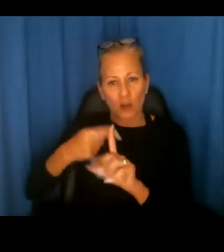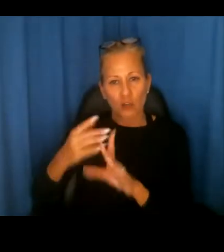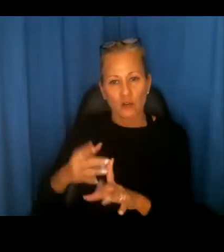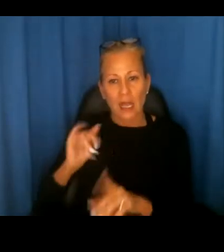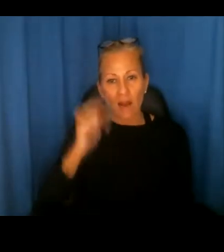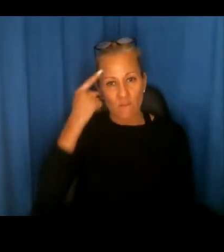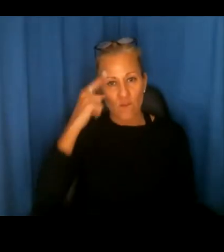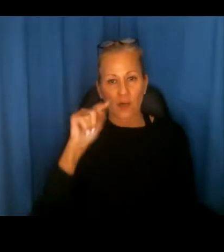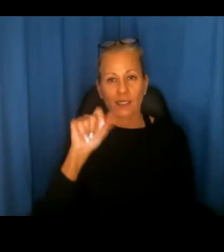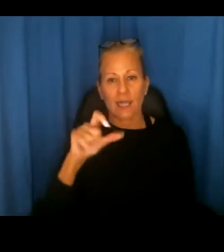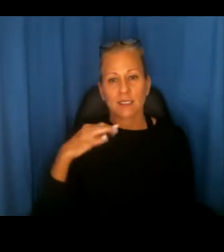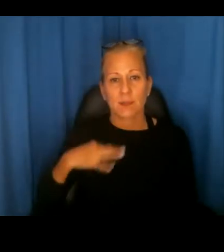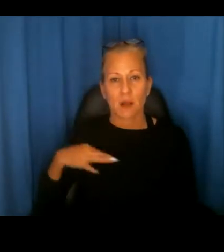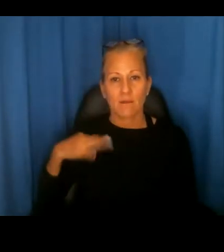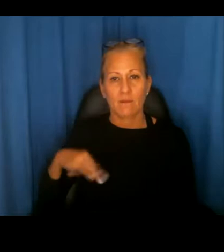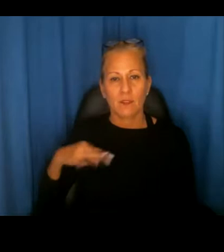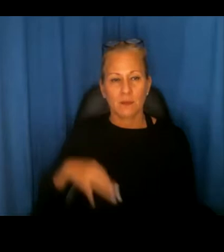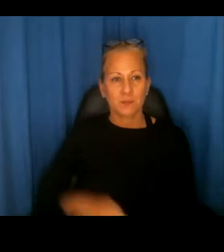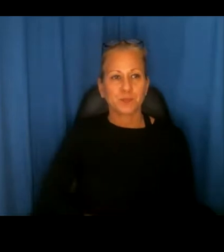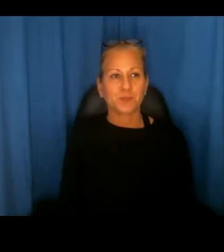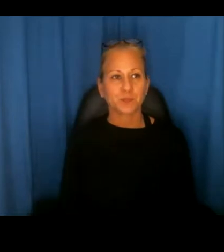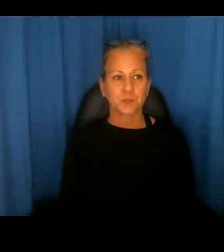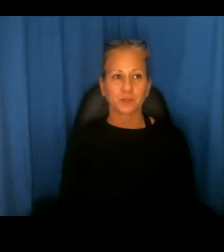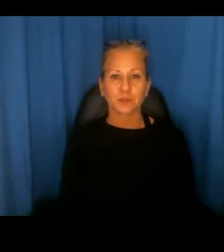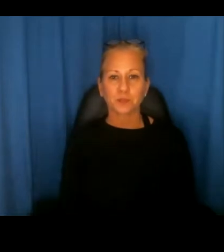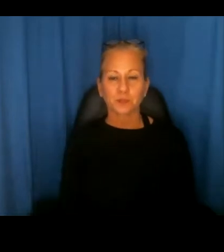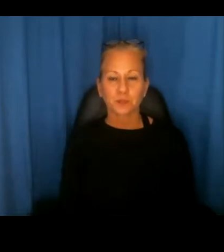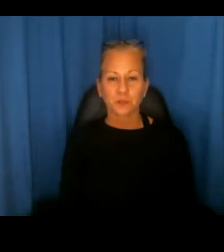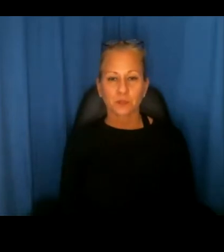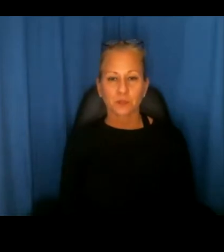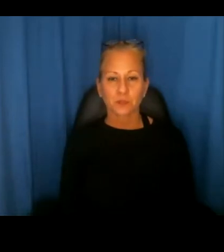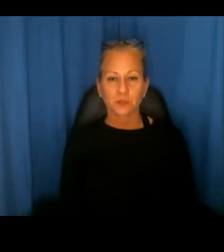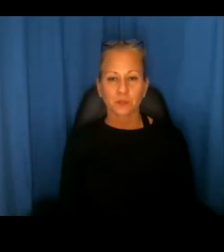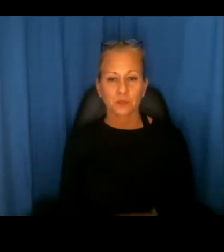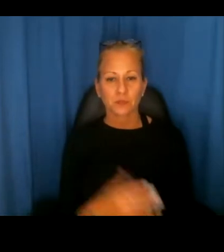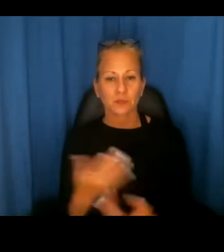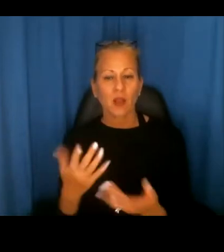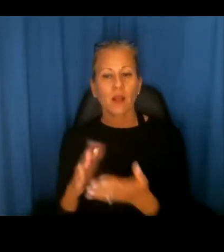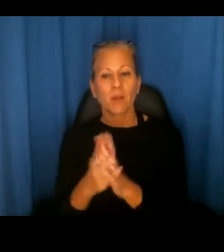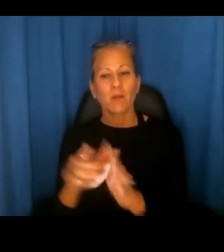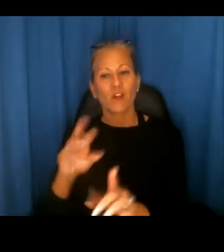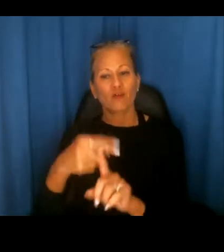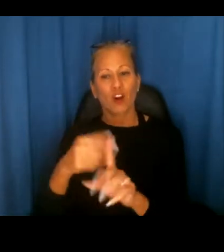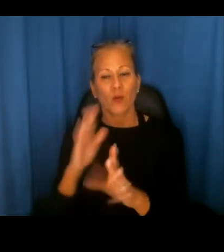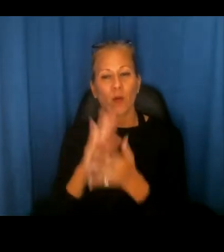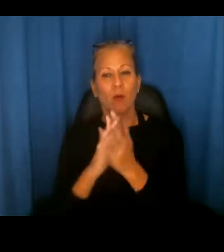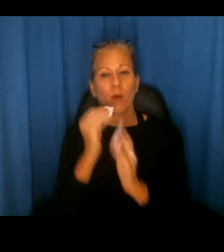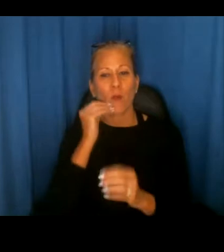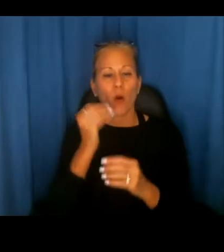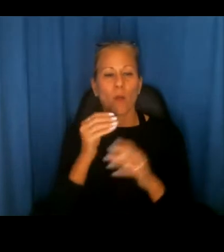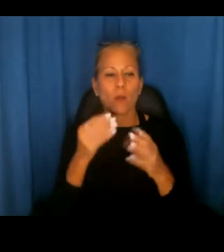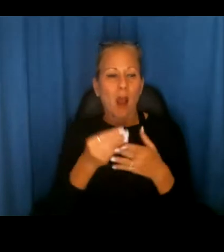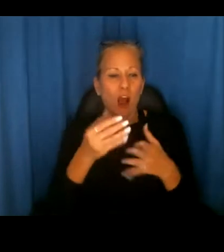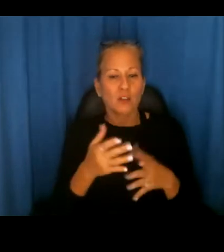benefit, um, convert essentially existing renters into, uh, home buyers. Um, so do all that we can